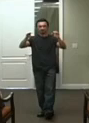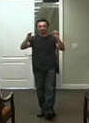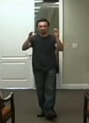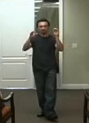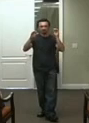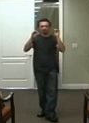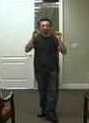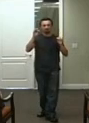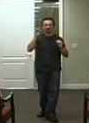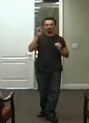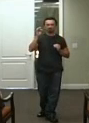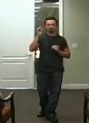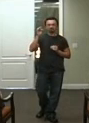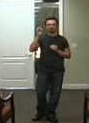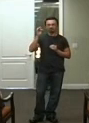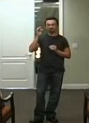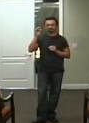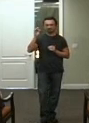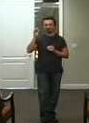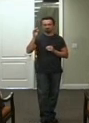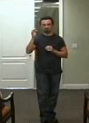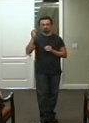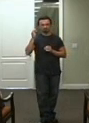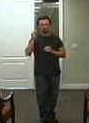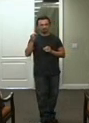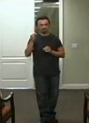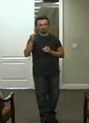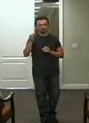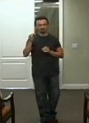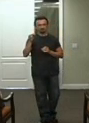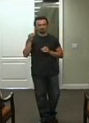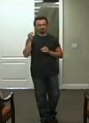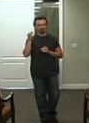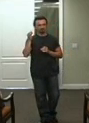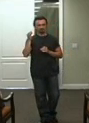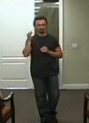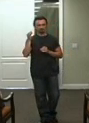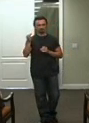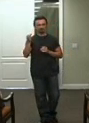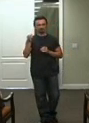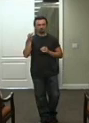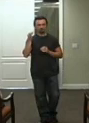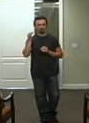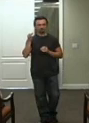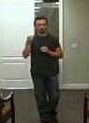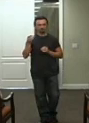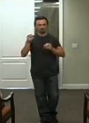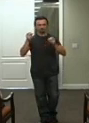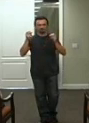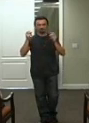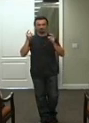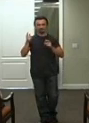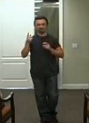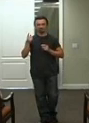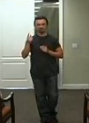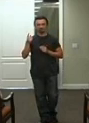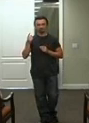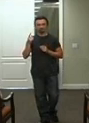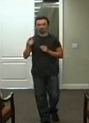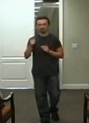It Didn't even have to be An exact certain thought Just the worst moment Of your life Just That Thought